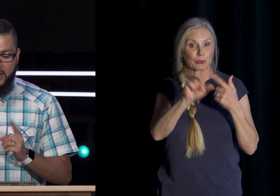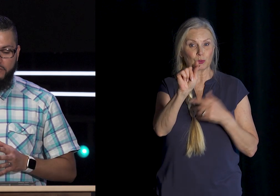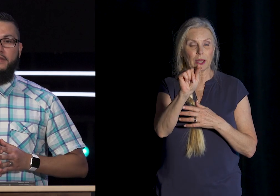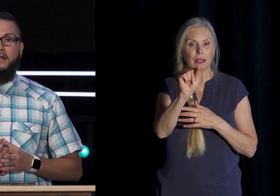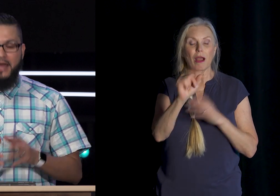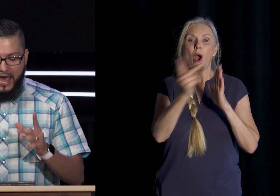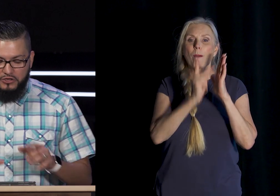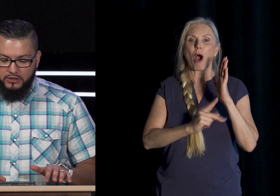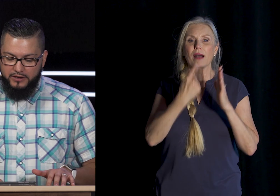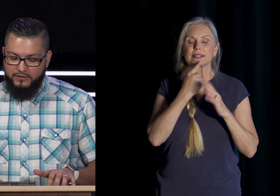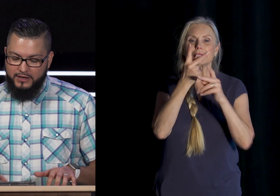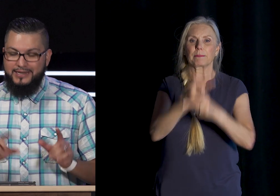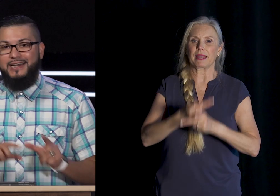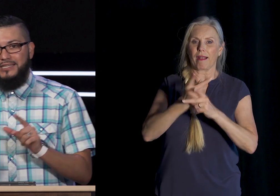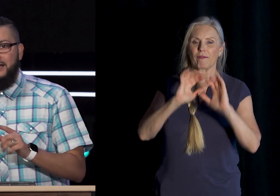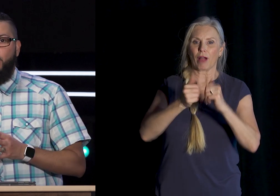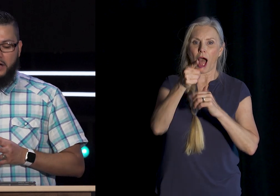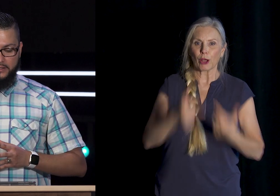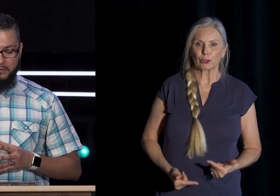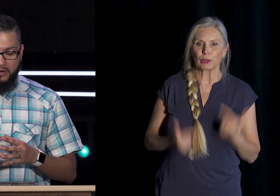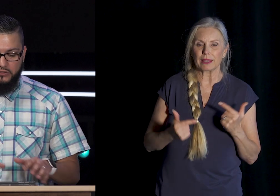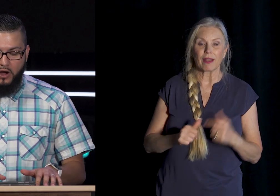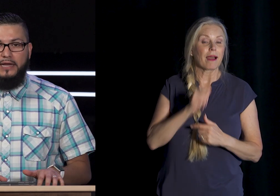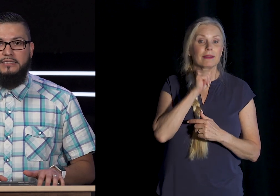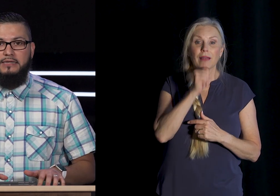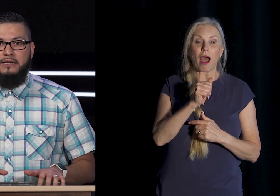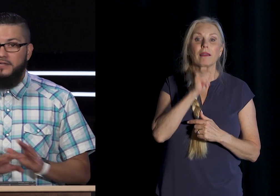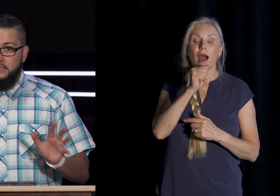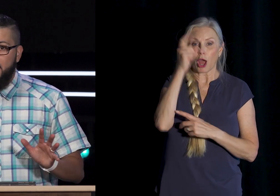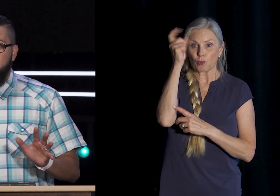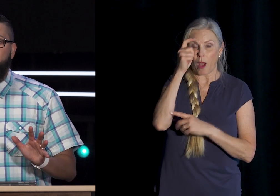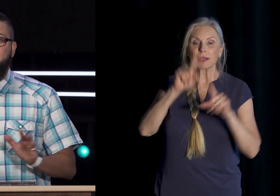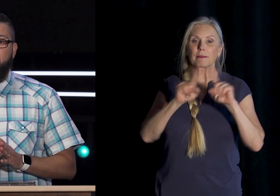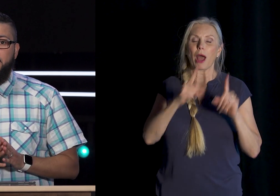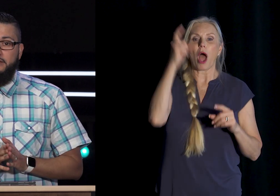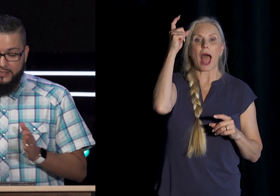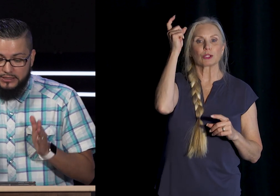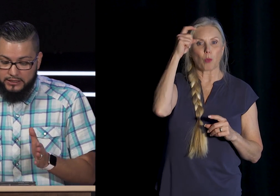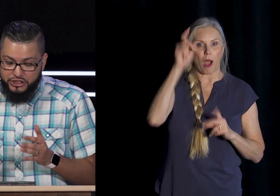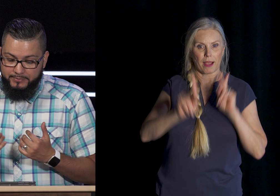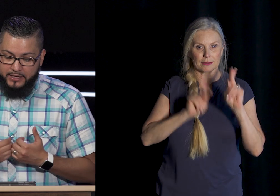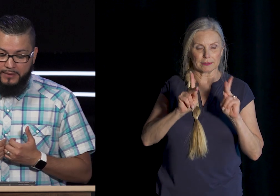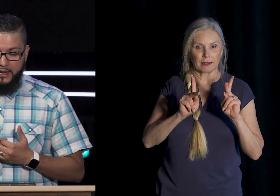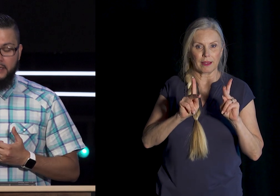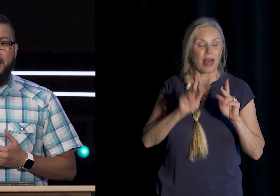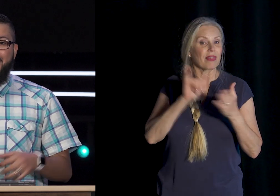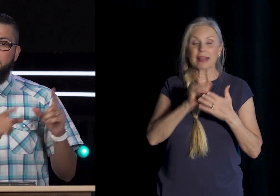careful Then How you Live Not as Unwise But as Wise This is Not a Suggestion This is A legitimate Command And it's